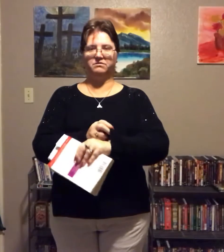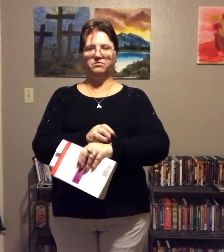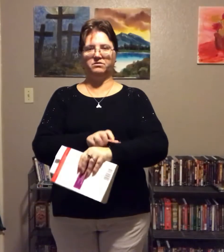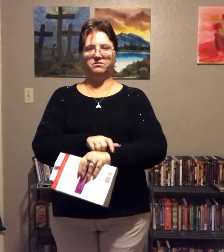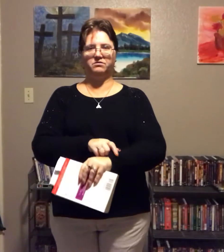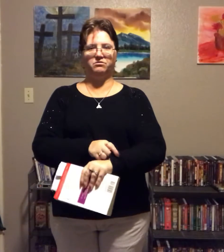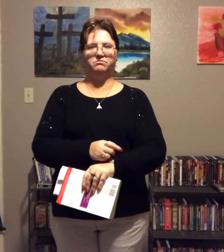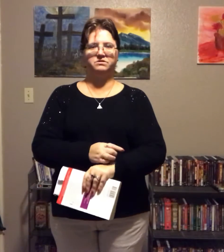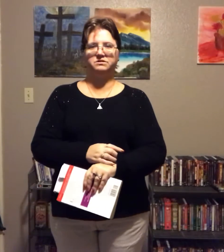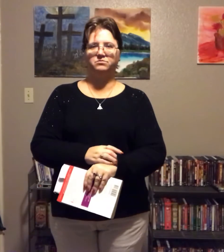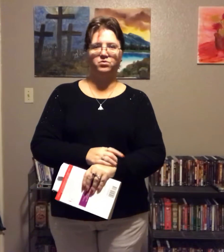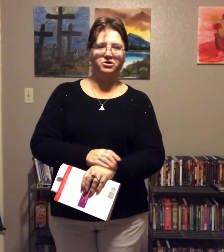so it's still morning.